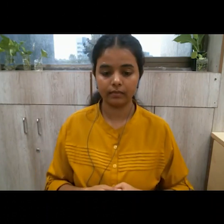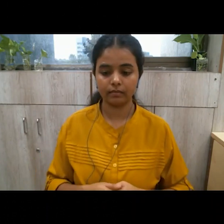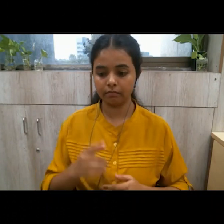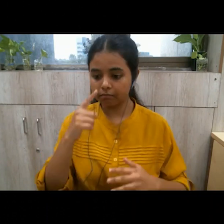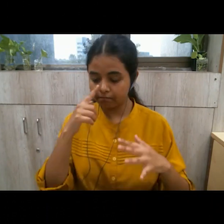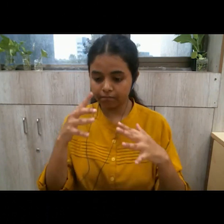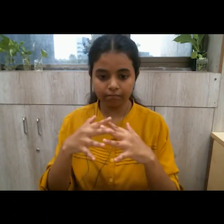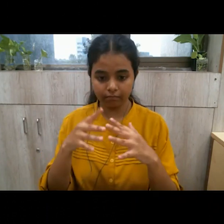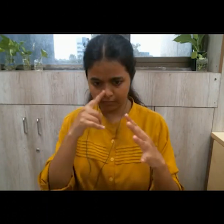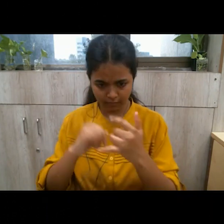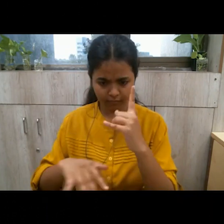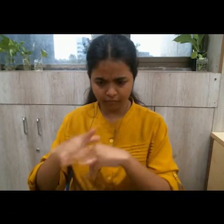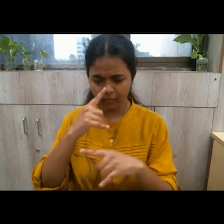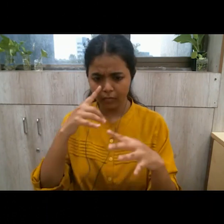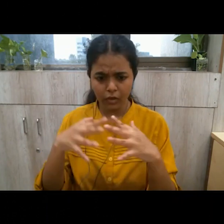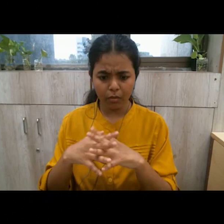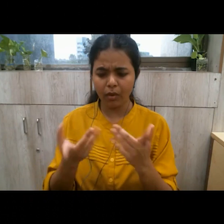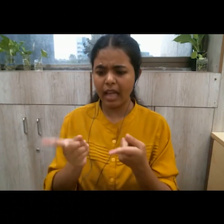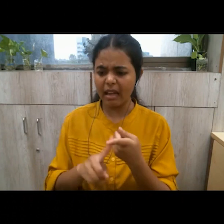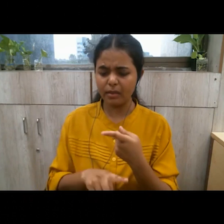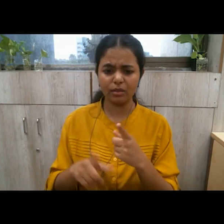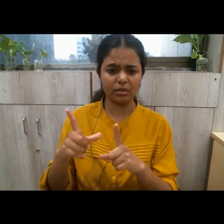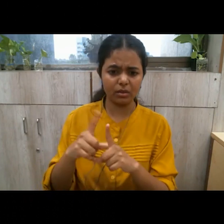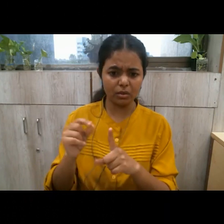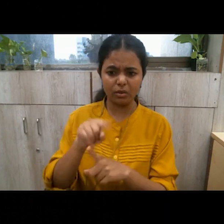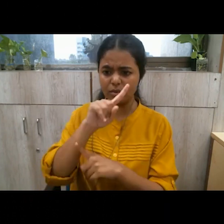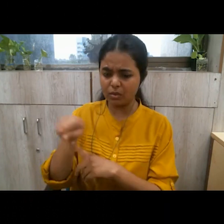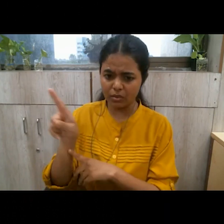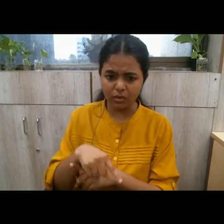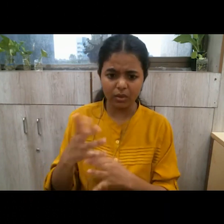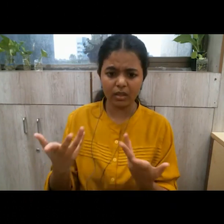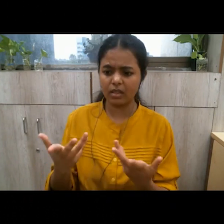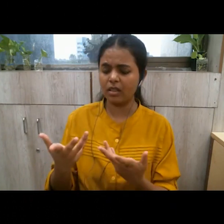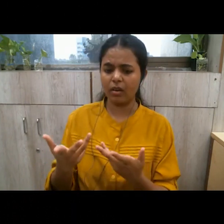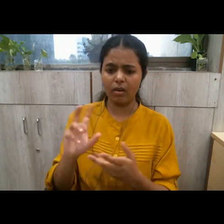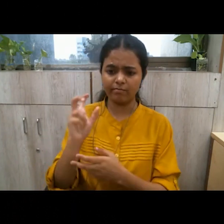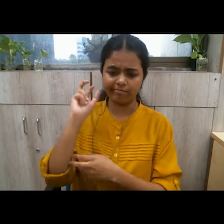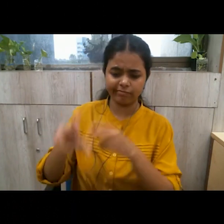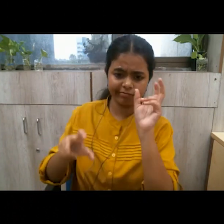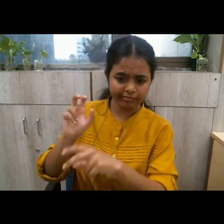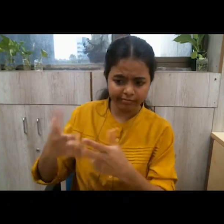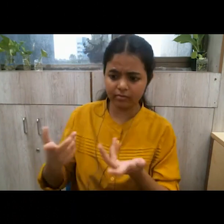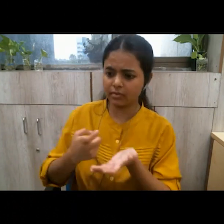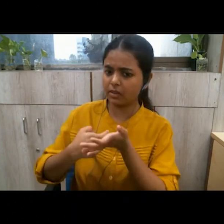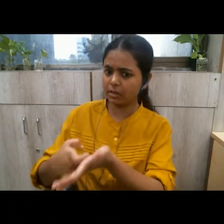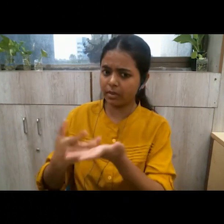women are cained or stoned treated with disrespect